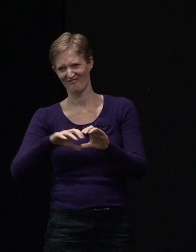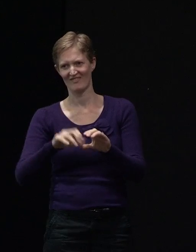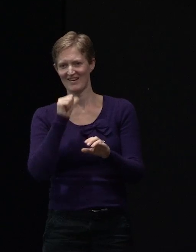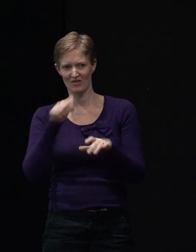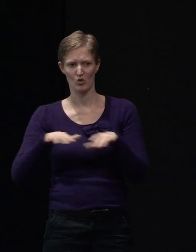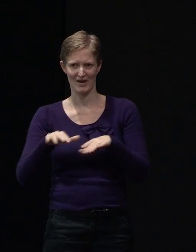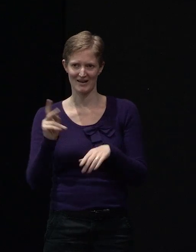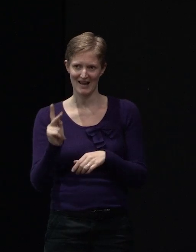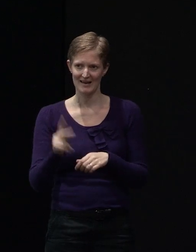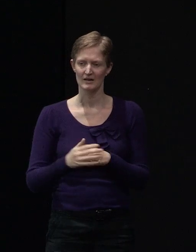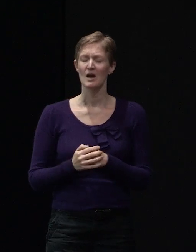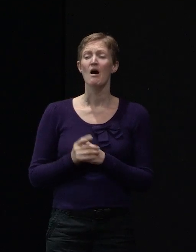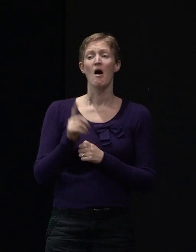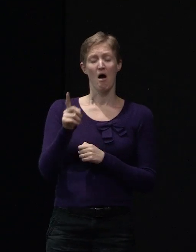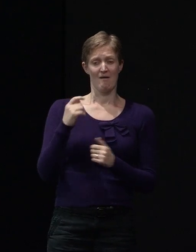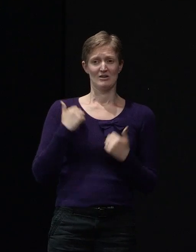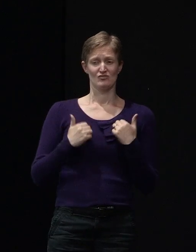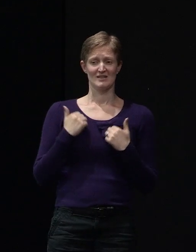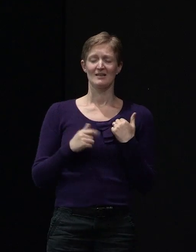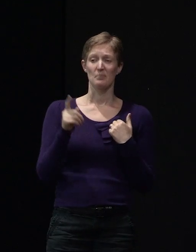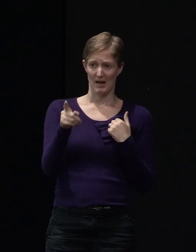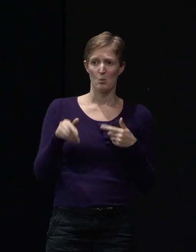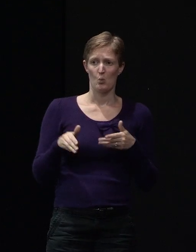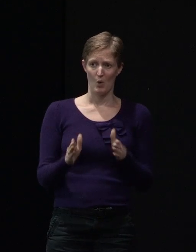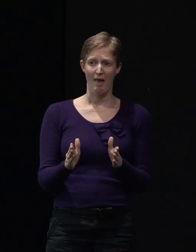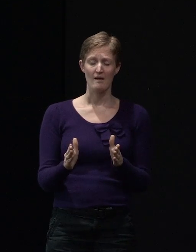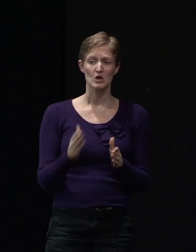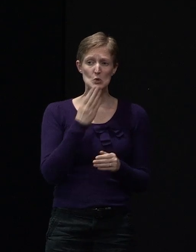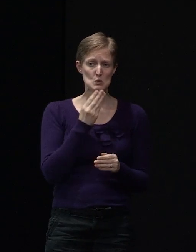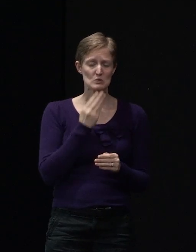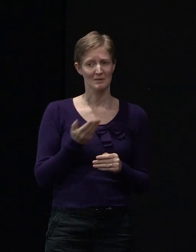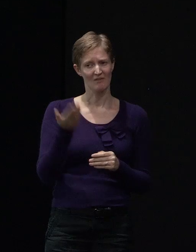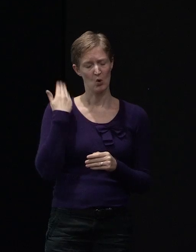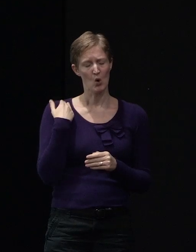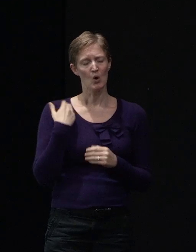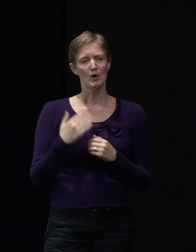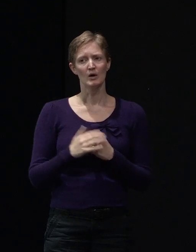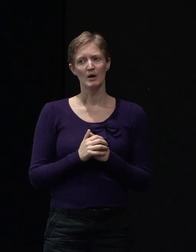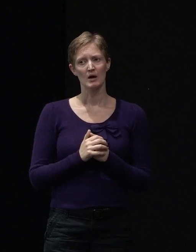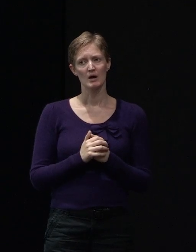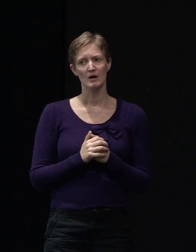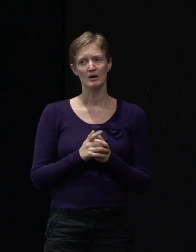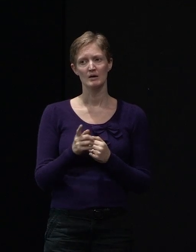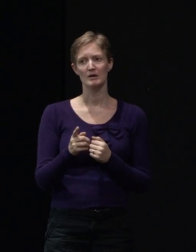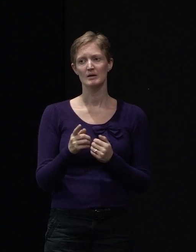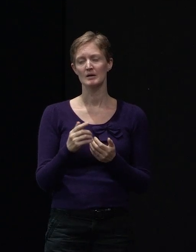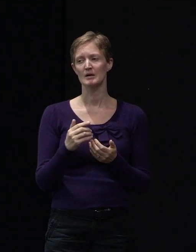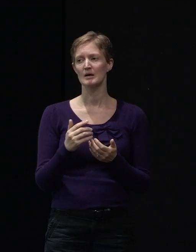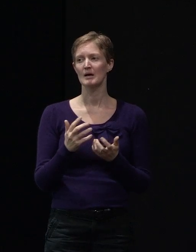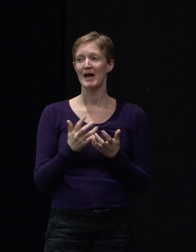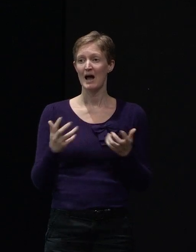method has been used, part of the structural lifting process is where